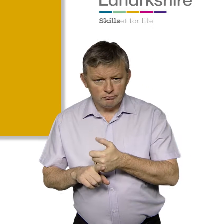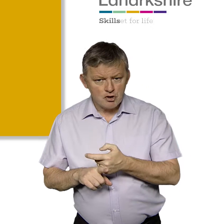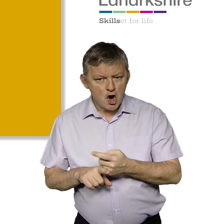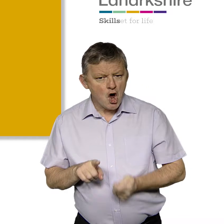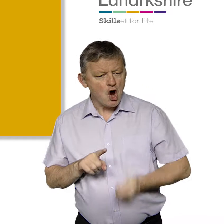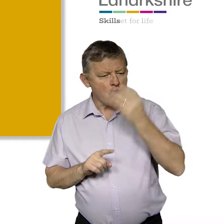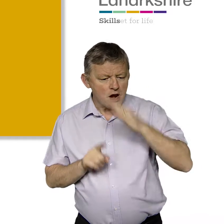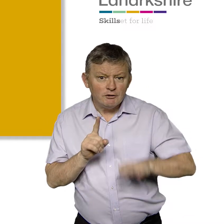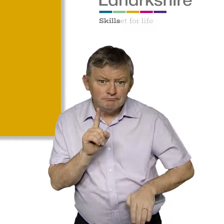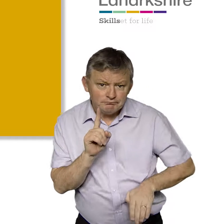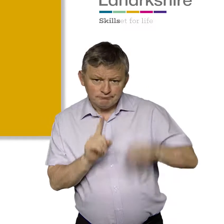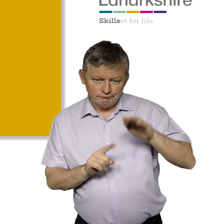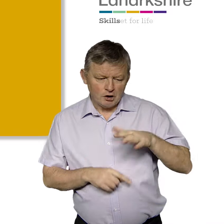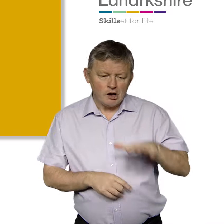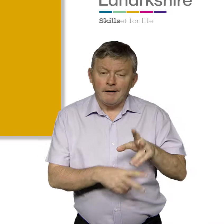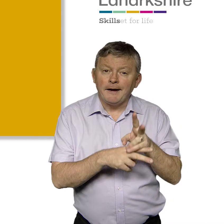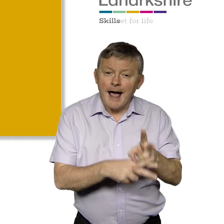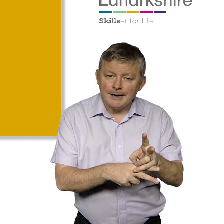Family Support, Early Learning and Child Care